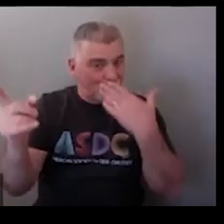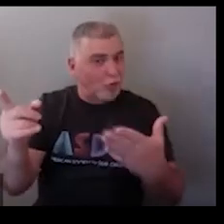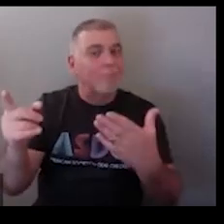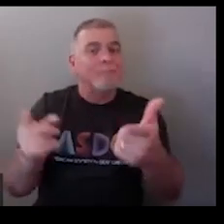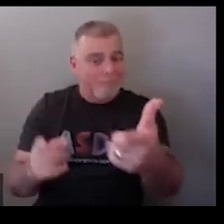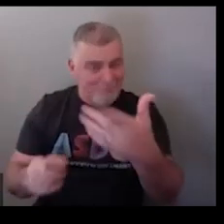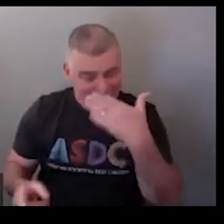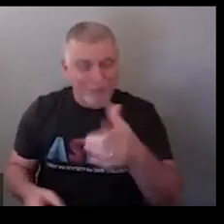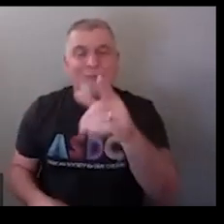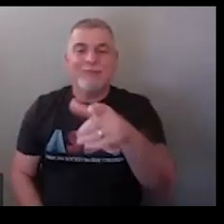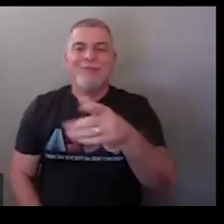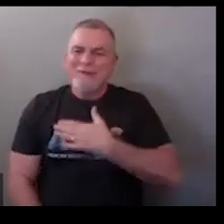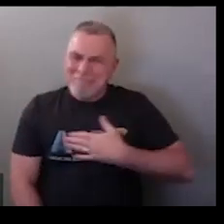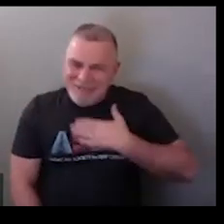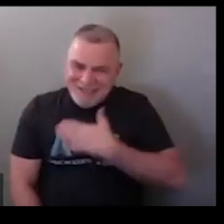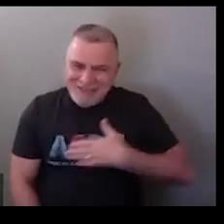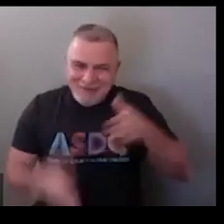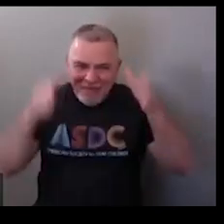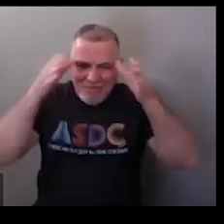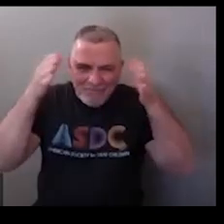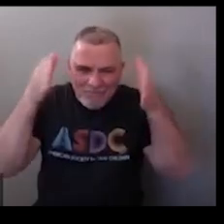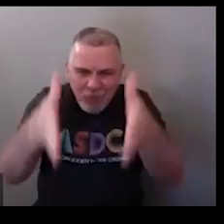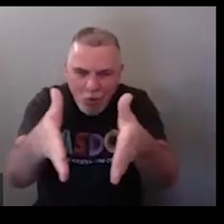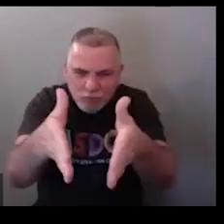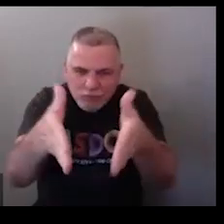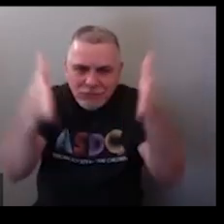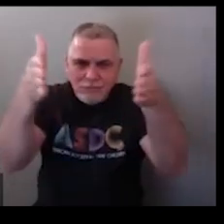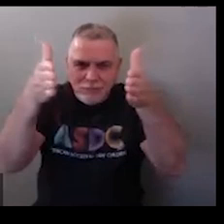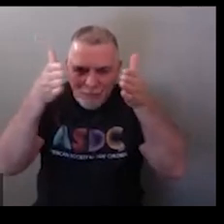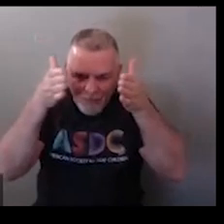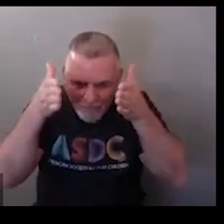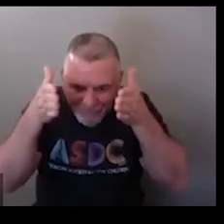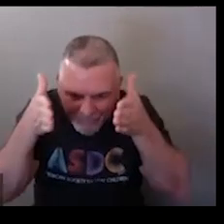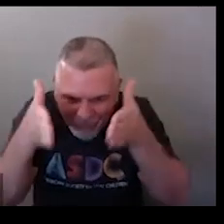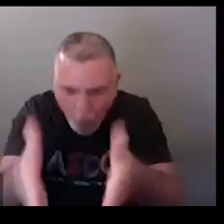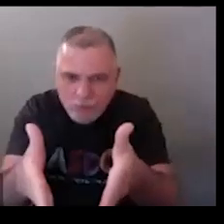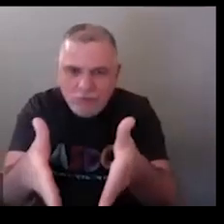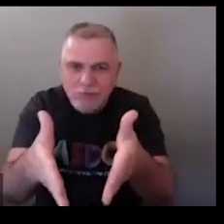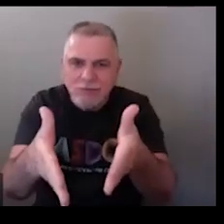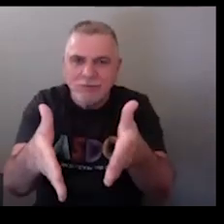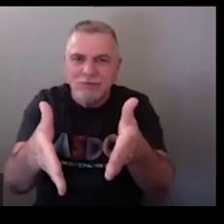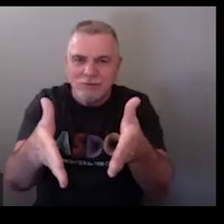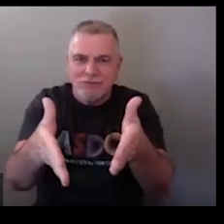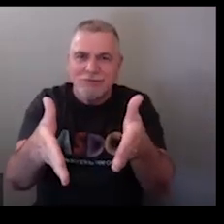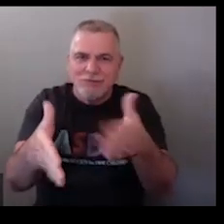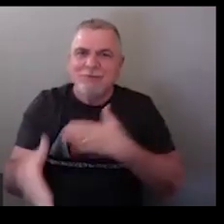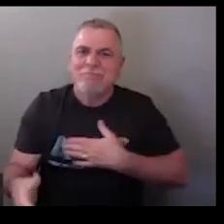that's a good one very good so this is please focus this is focus